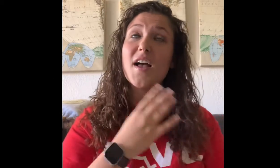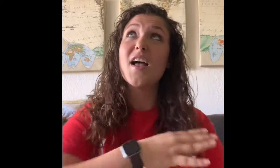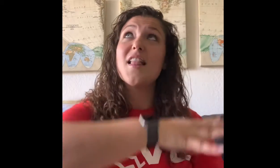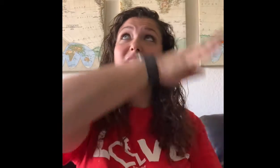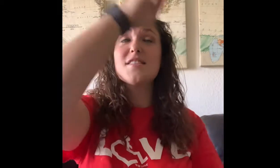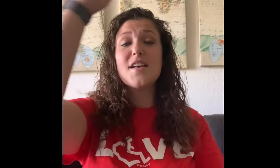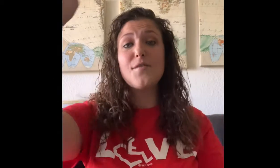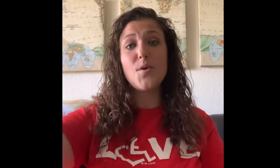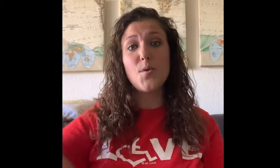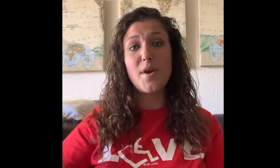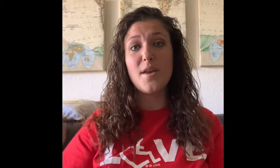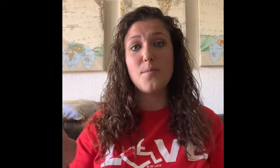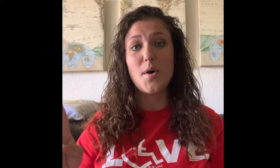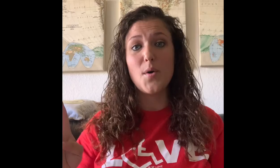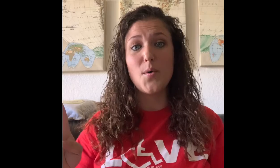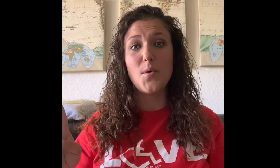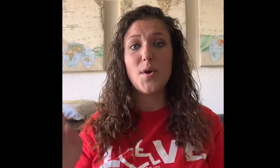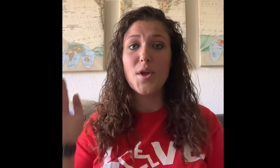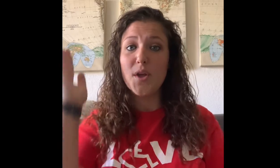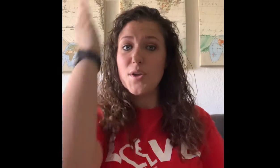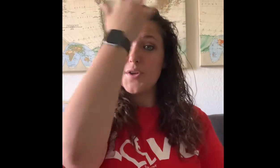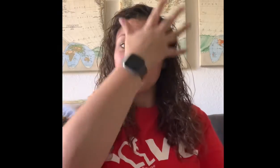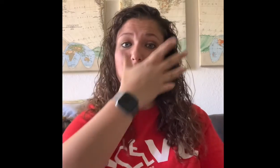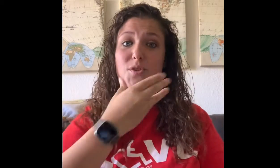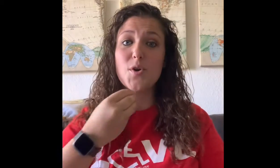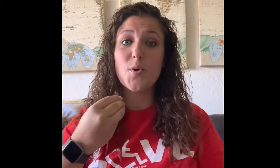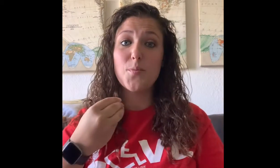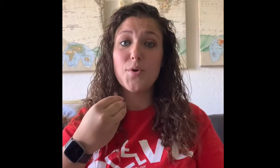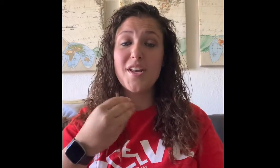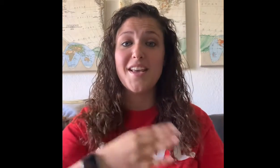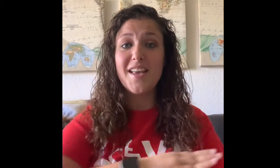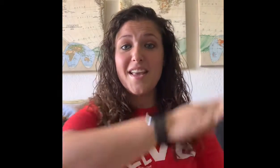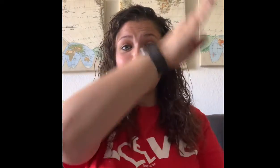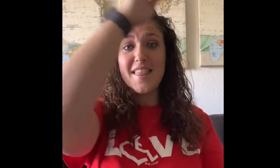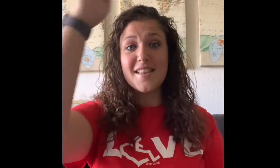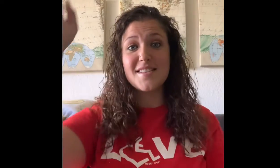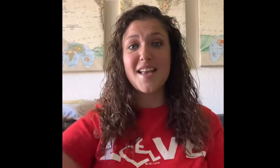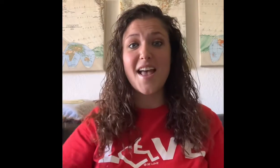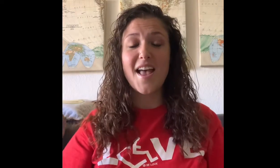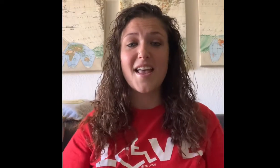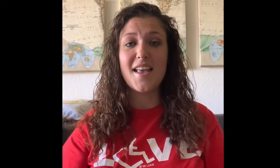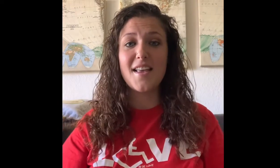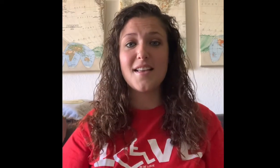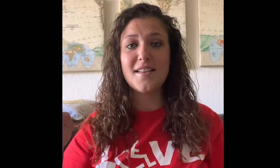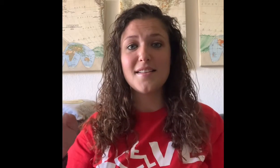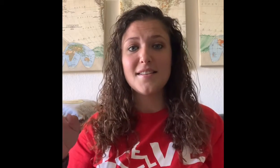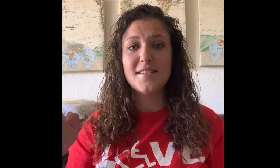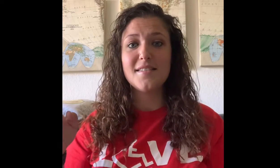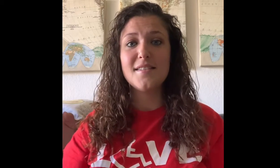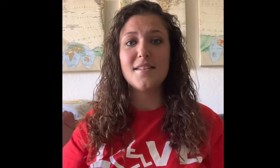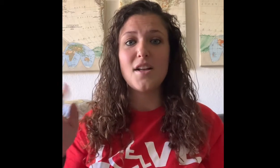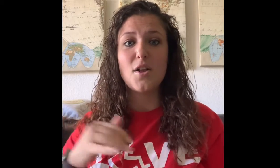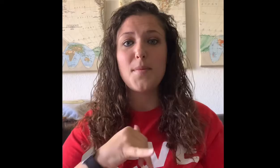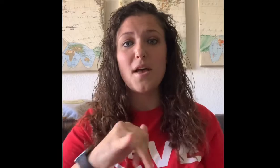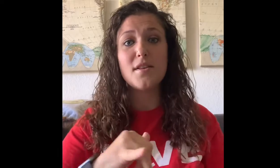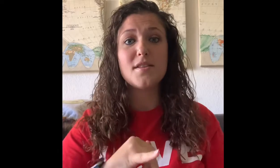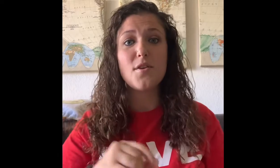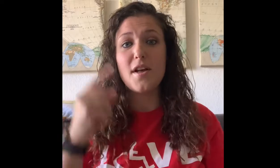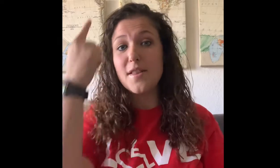colors of the rainbow, so pretty in this capital, are also on the